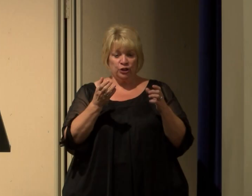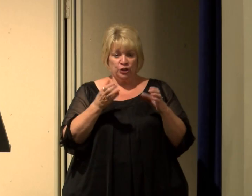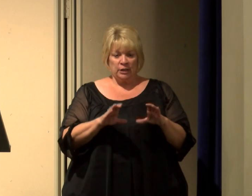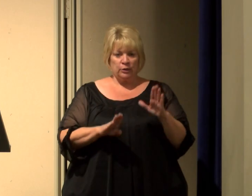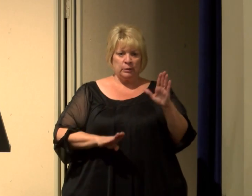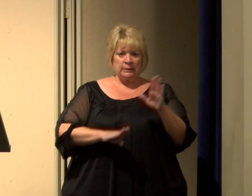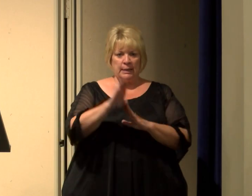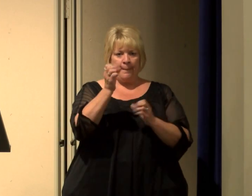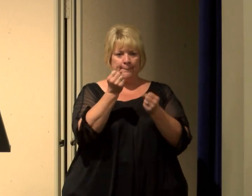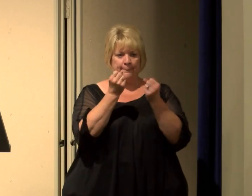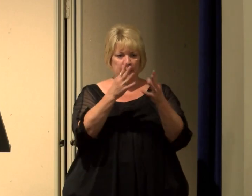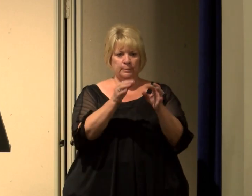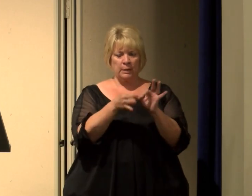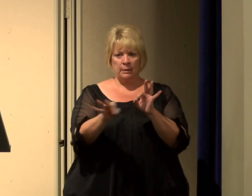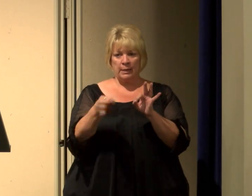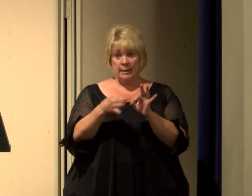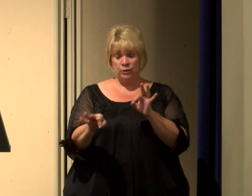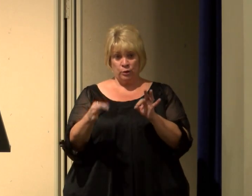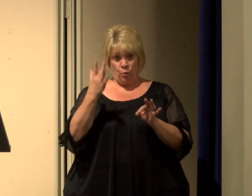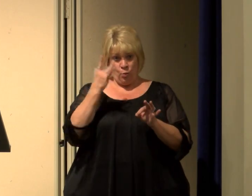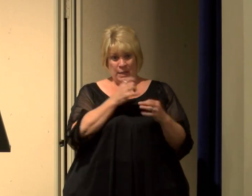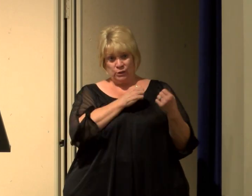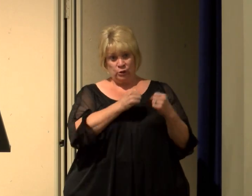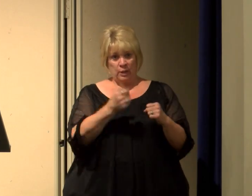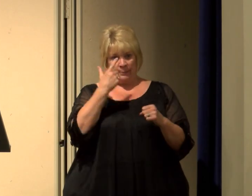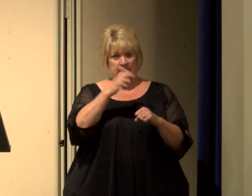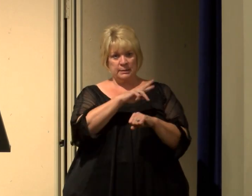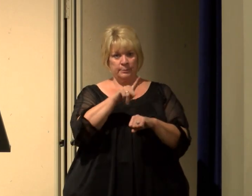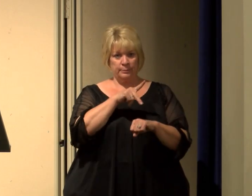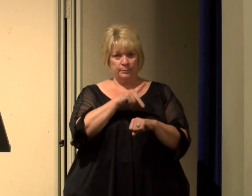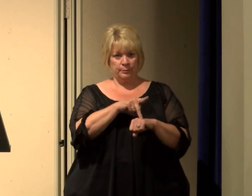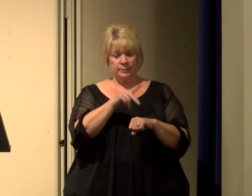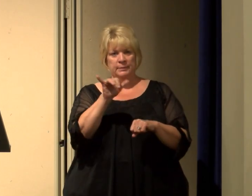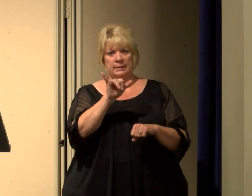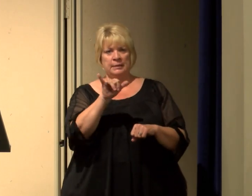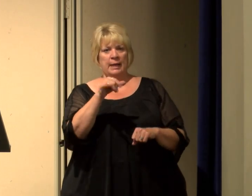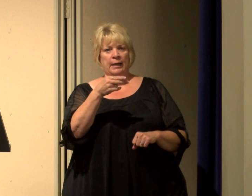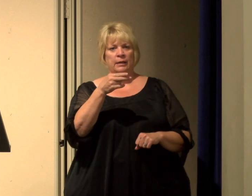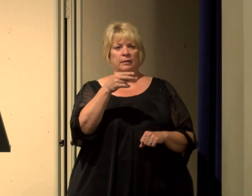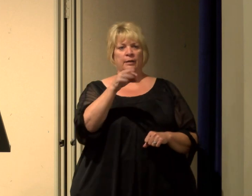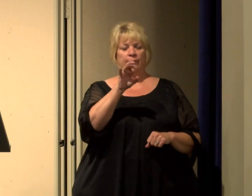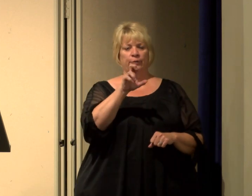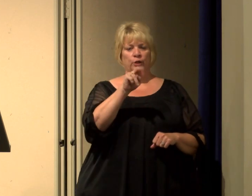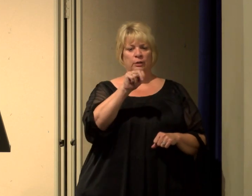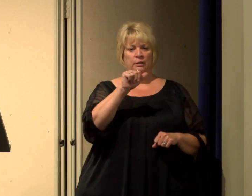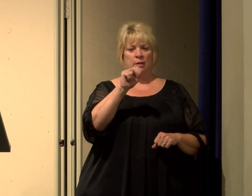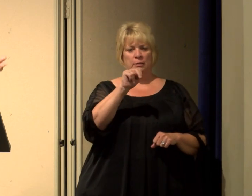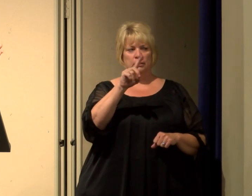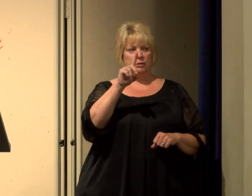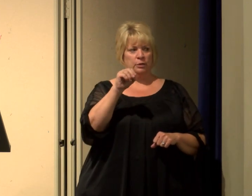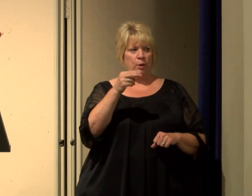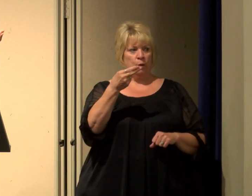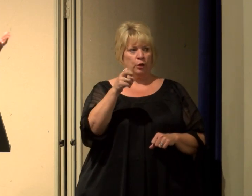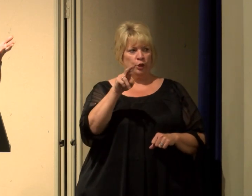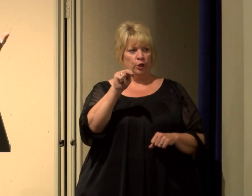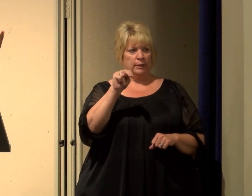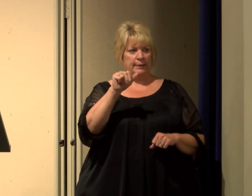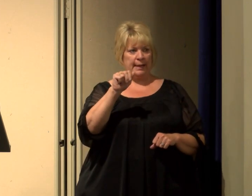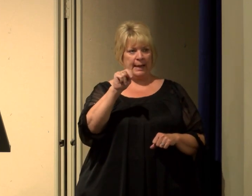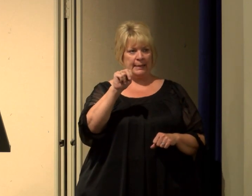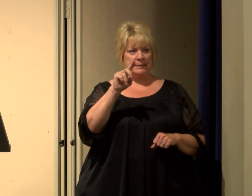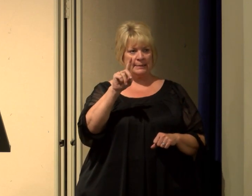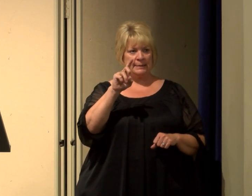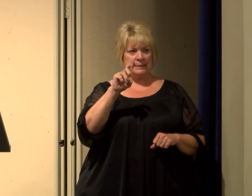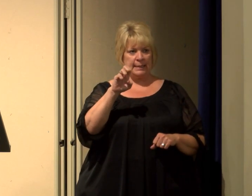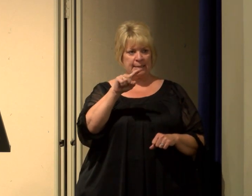The state of our district is strong because of principals like Fernando Hernandez from Perkins Elementary. Fernando, are you here? Please stand up.